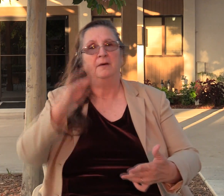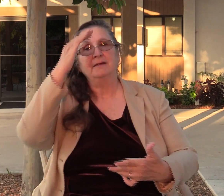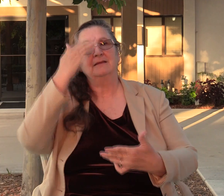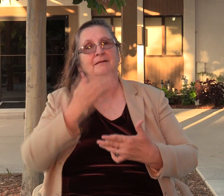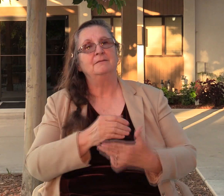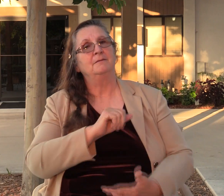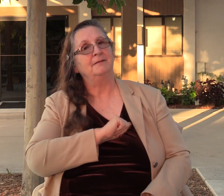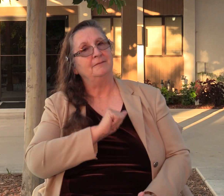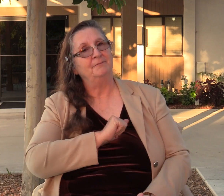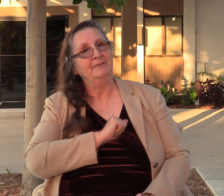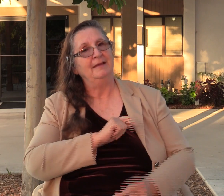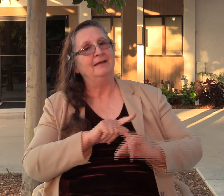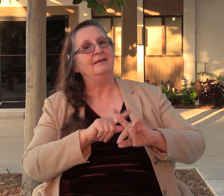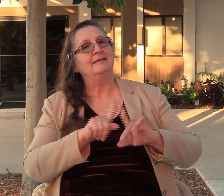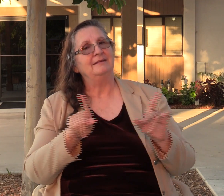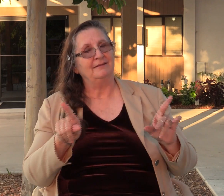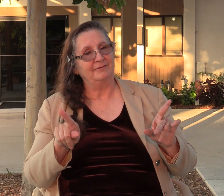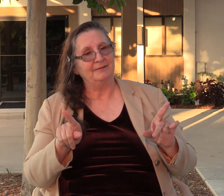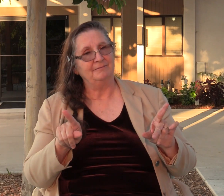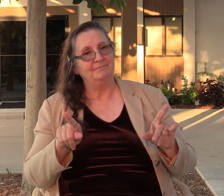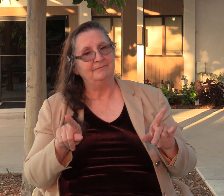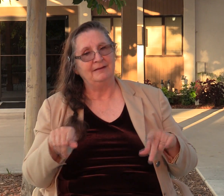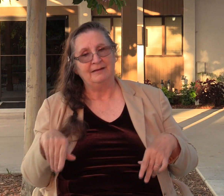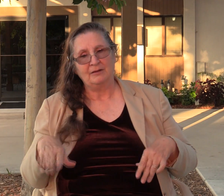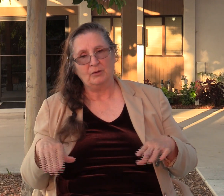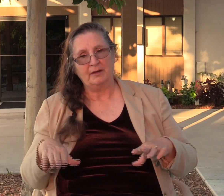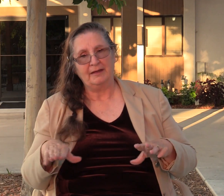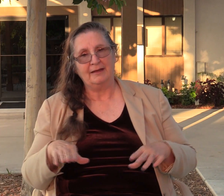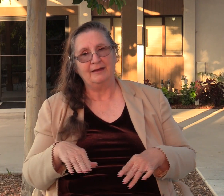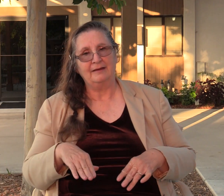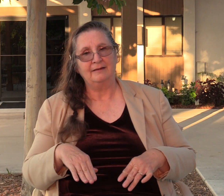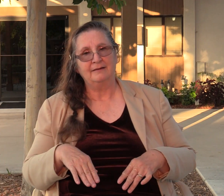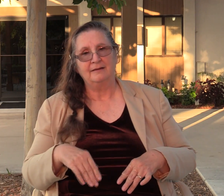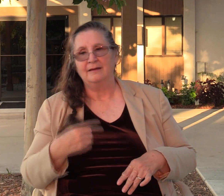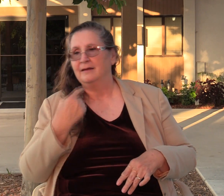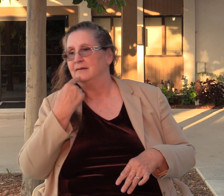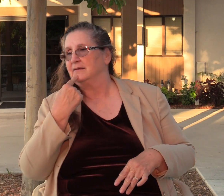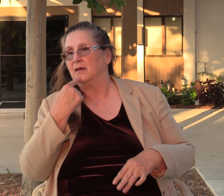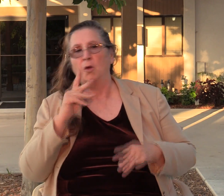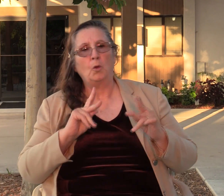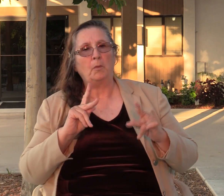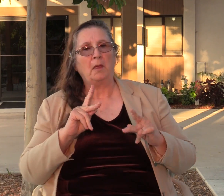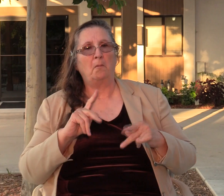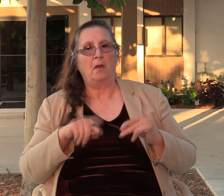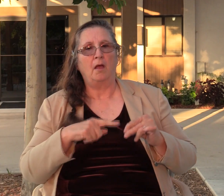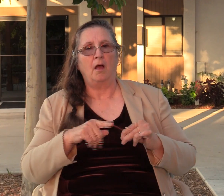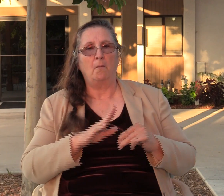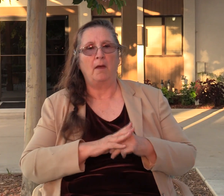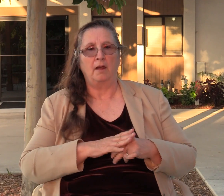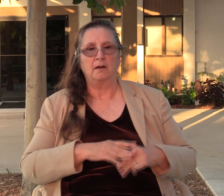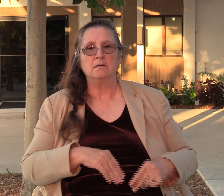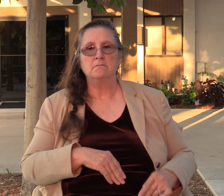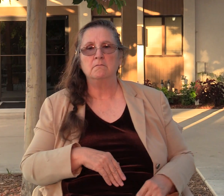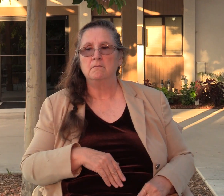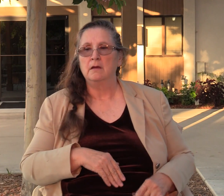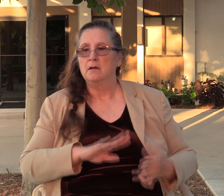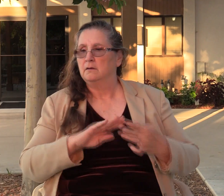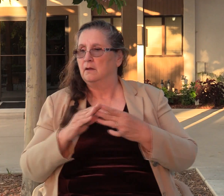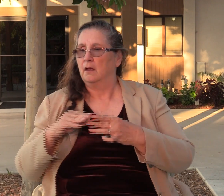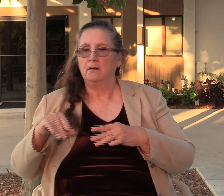Either way, Abimelech tells them to go ahead and, you know, start spreading this around. You know, start spreading it around the town. Ask which they would